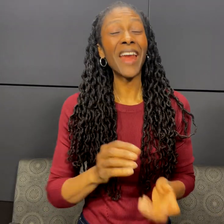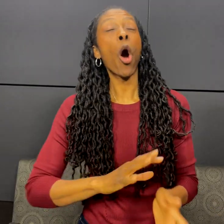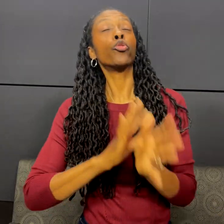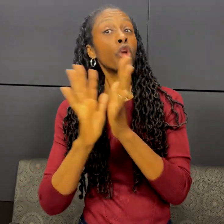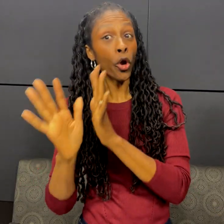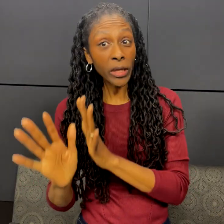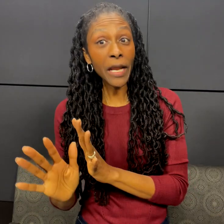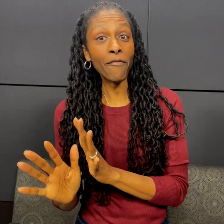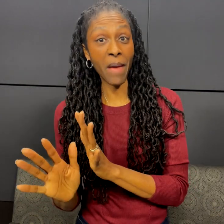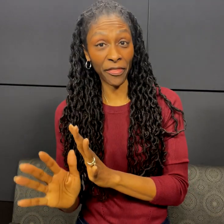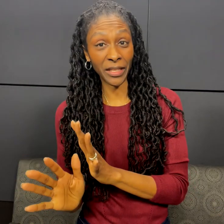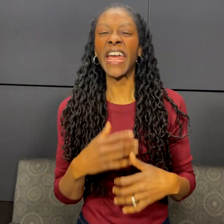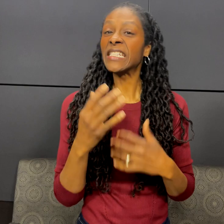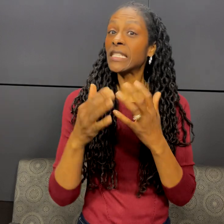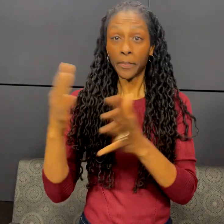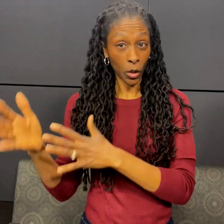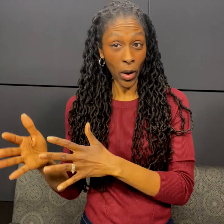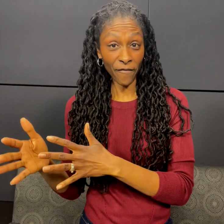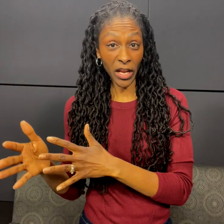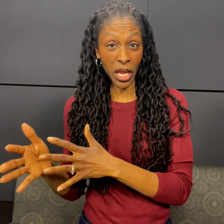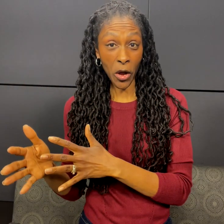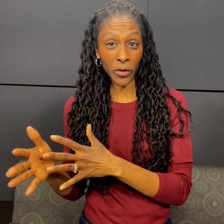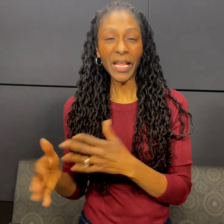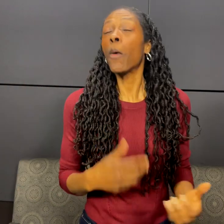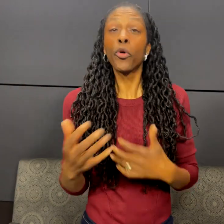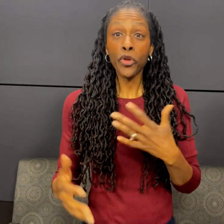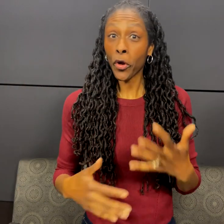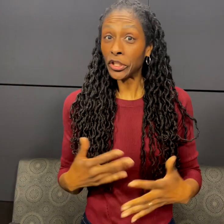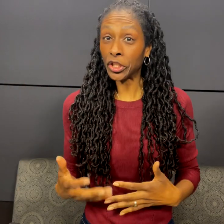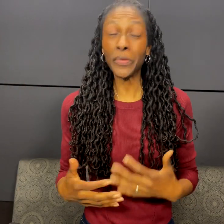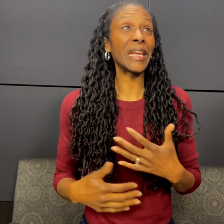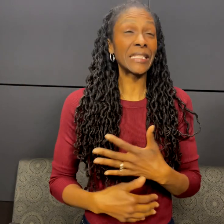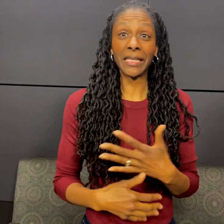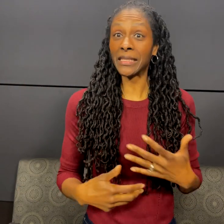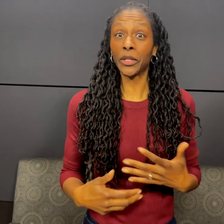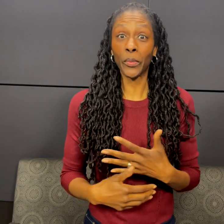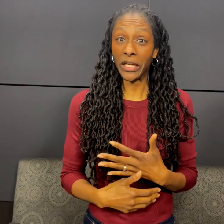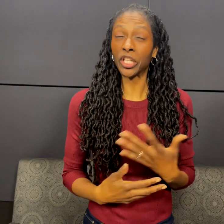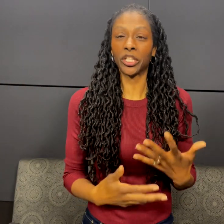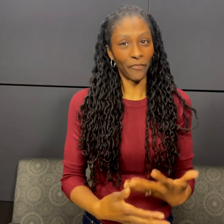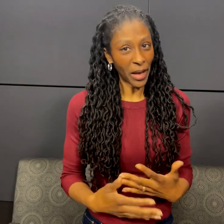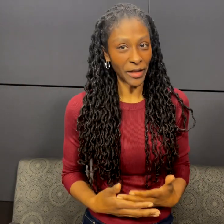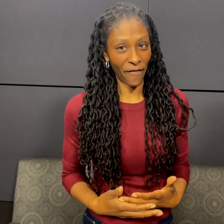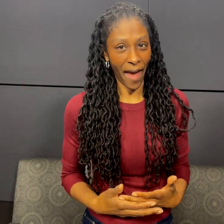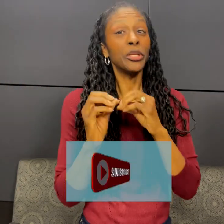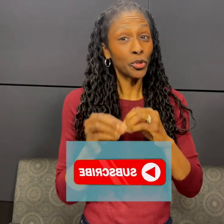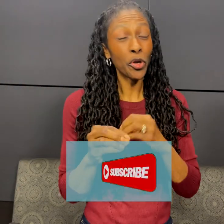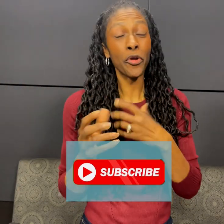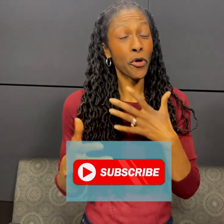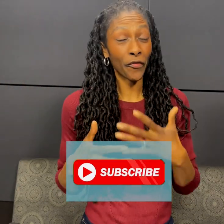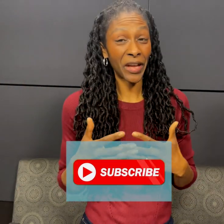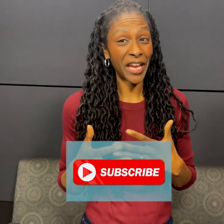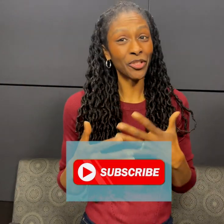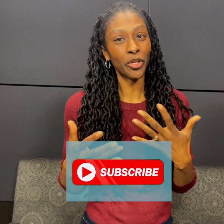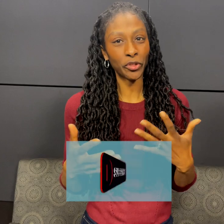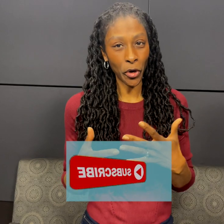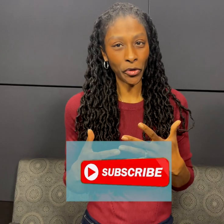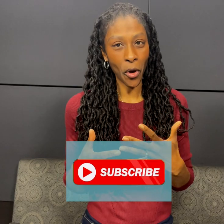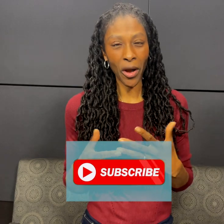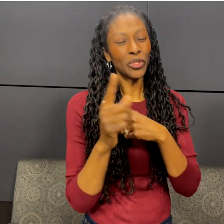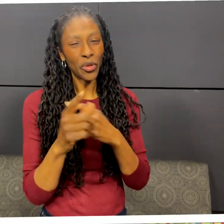alternative methods in subsequent videos that will nourish you and assist in the reduction of belly fat. Be sure your notifications are turned on so